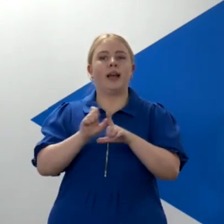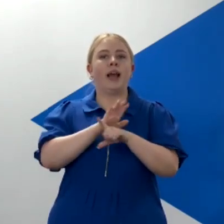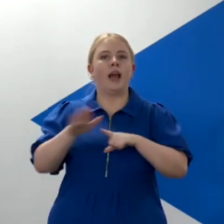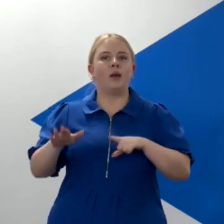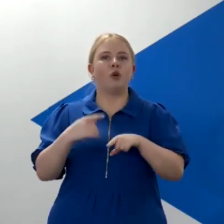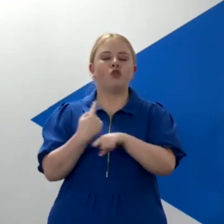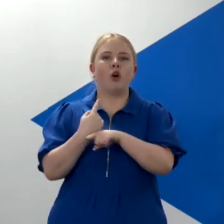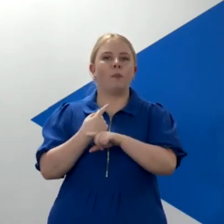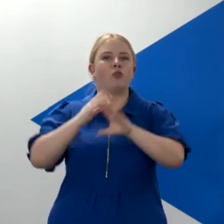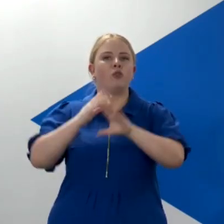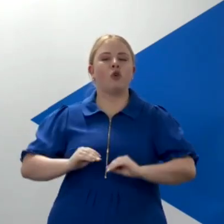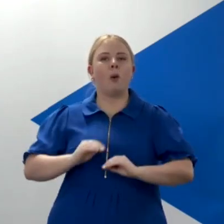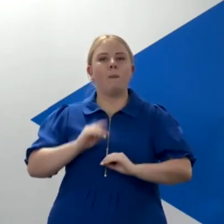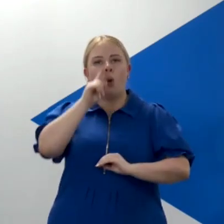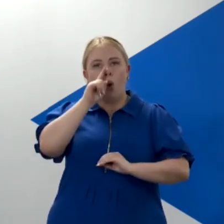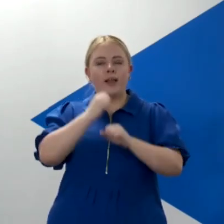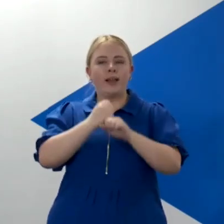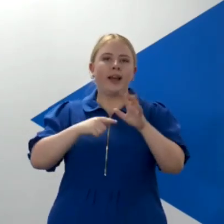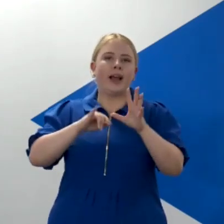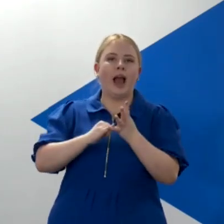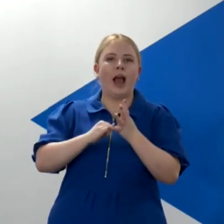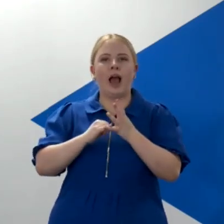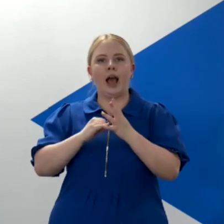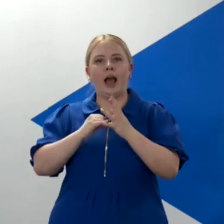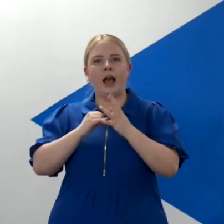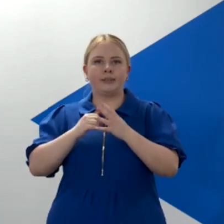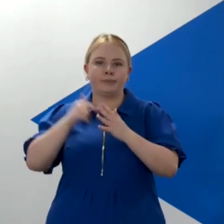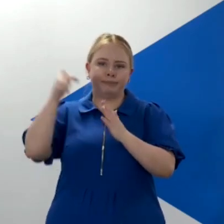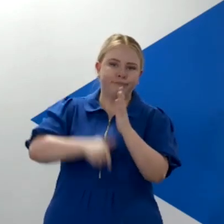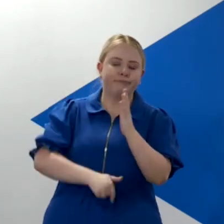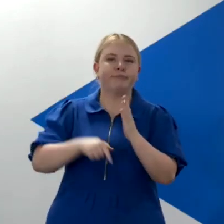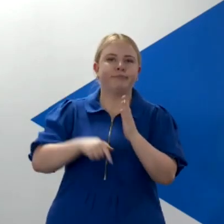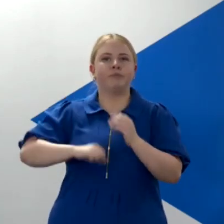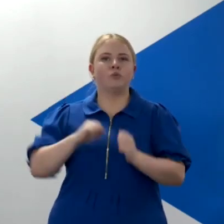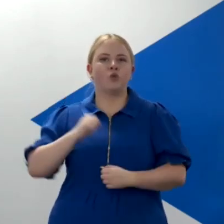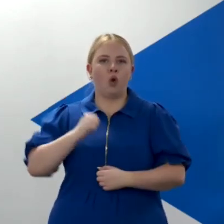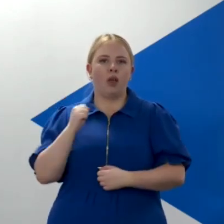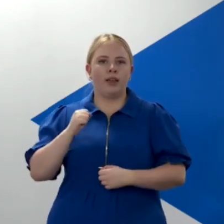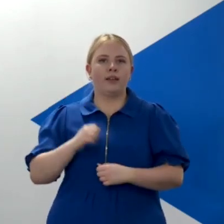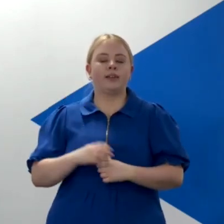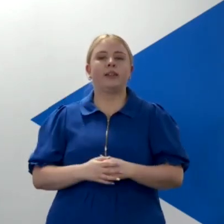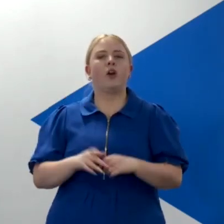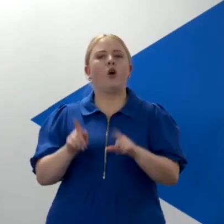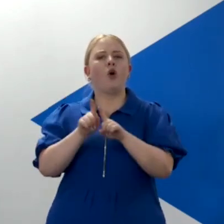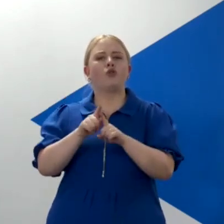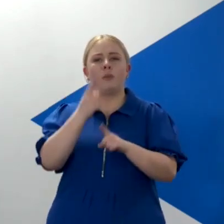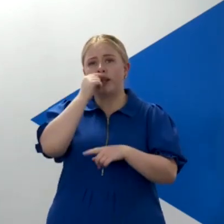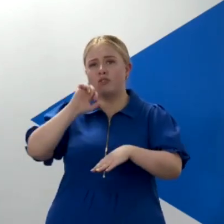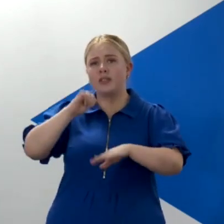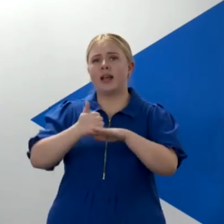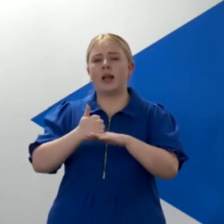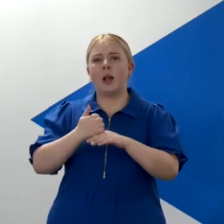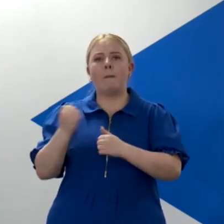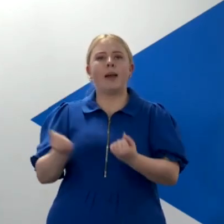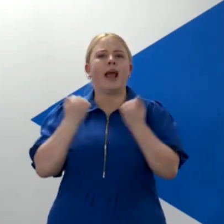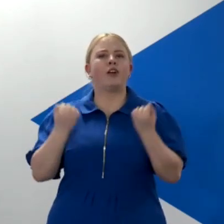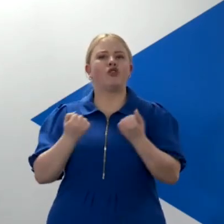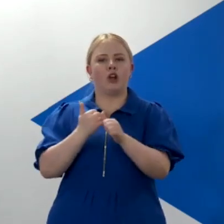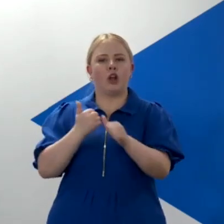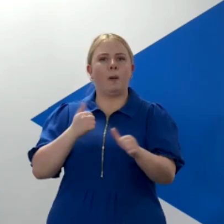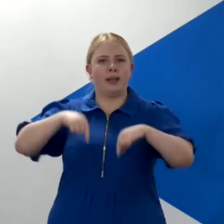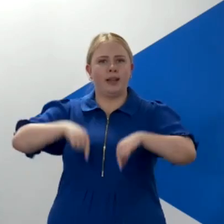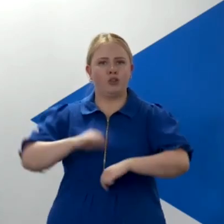gas exploration in the North Sea around Scotland, and also about setting up an energy company in Scotland. Are you being